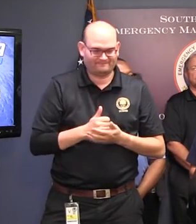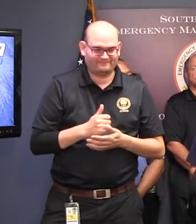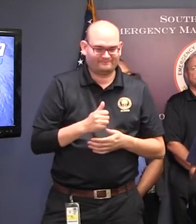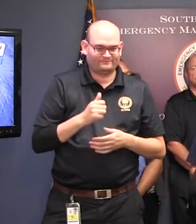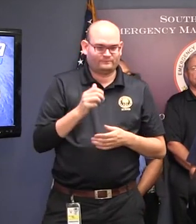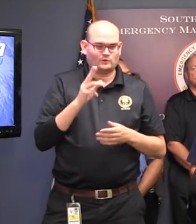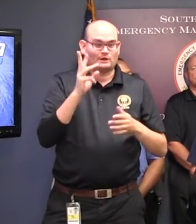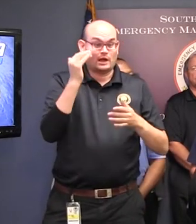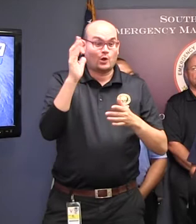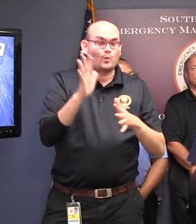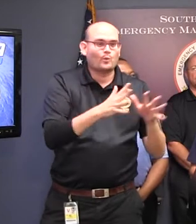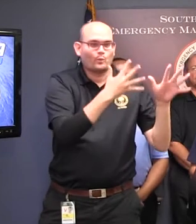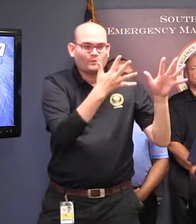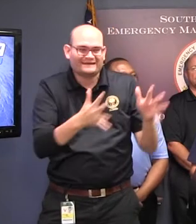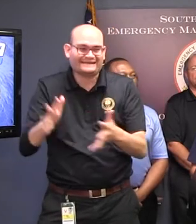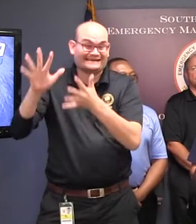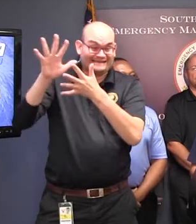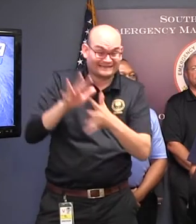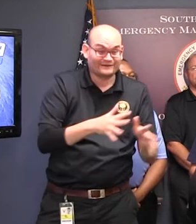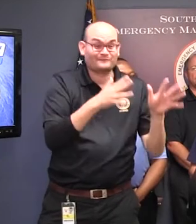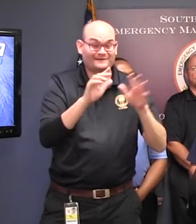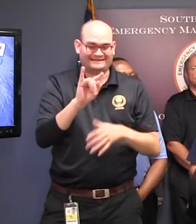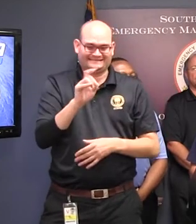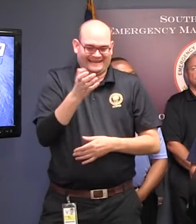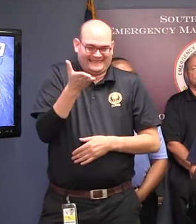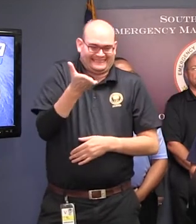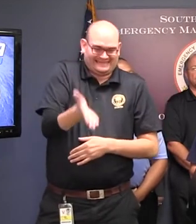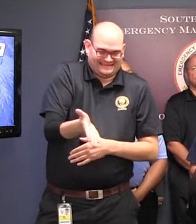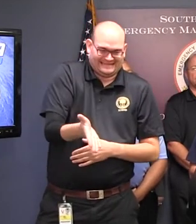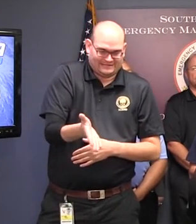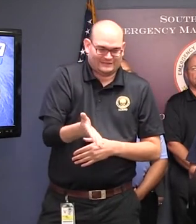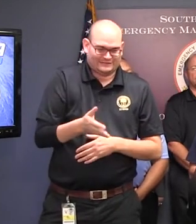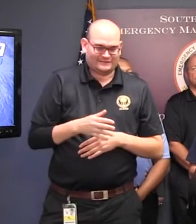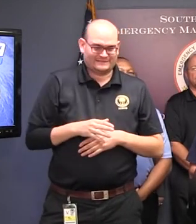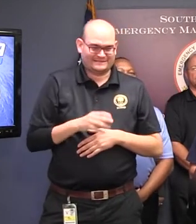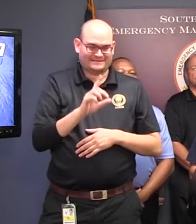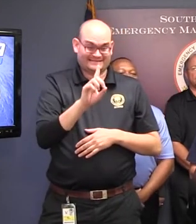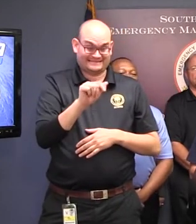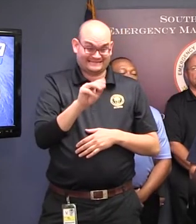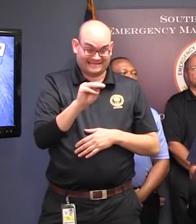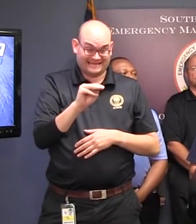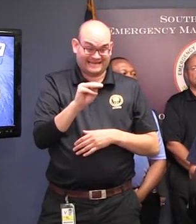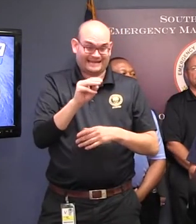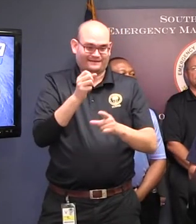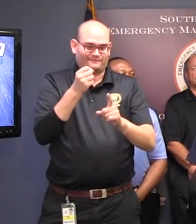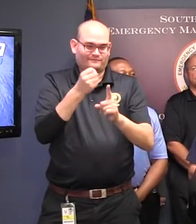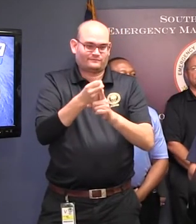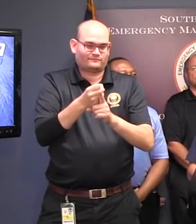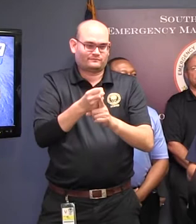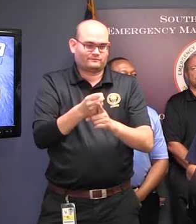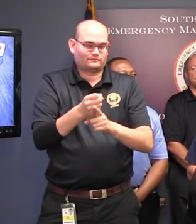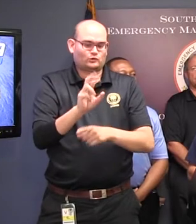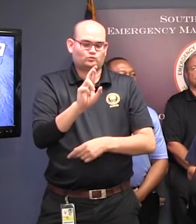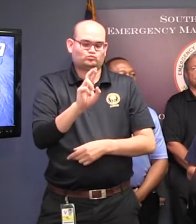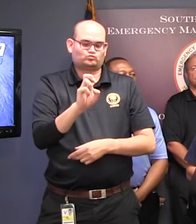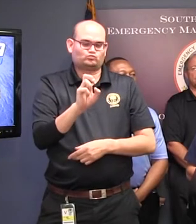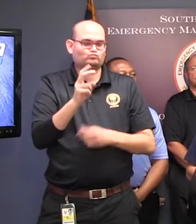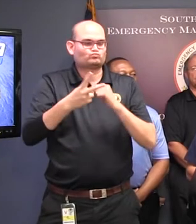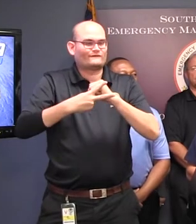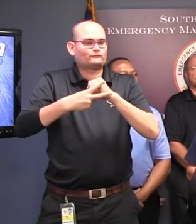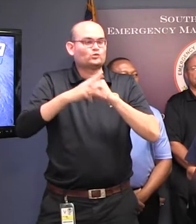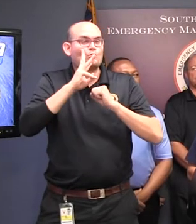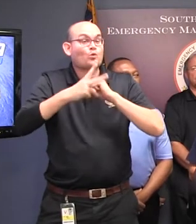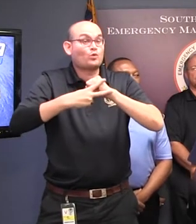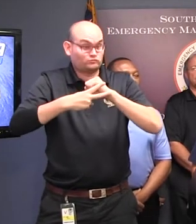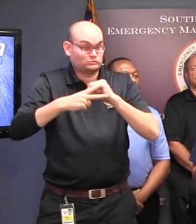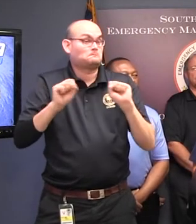than normal tides. Any release on the dams would have an effect on the rivers, but right now we're not expecting anything to get really above mine or moderate flood levels on